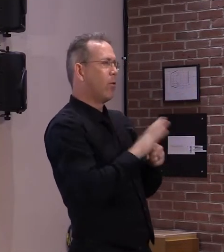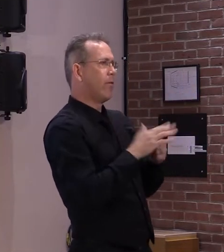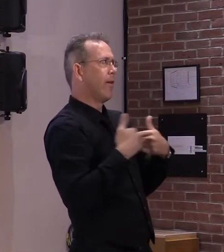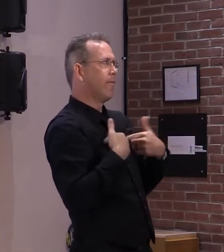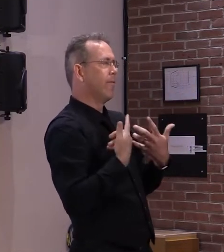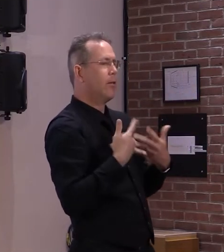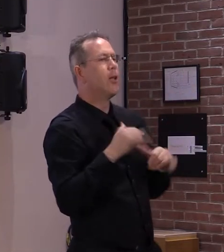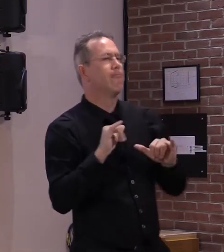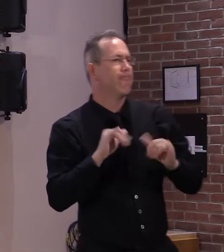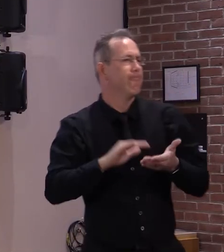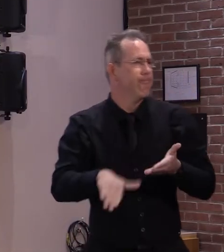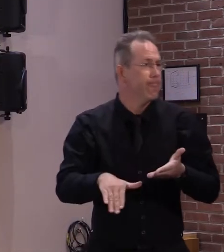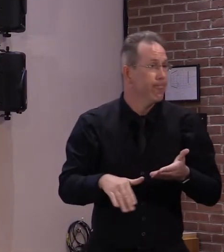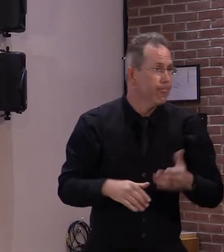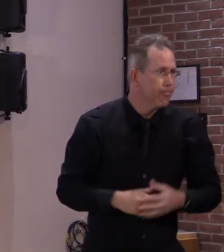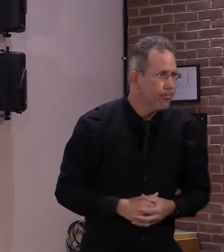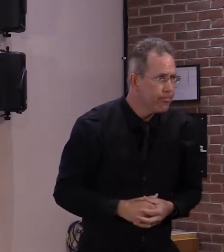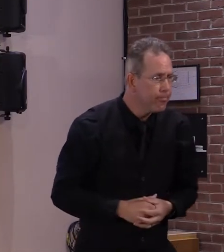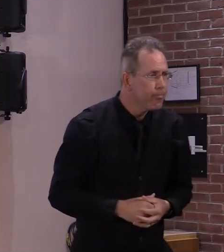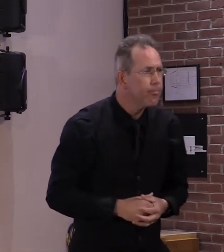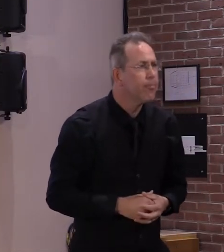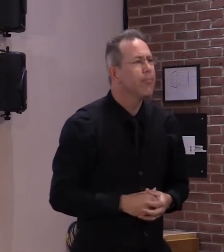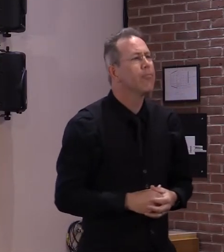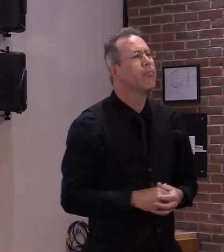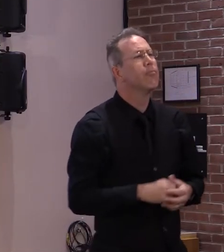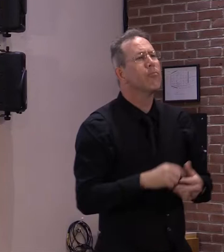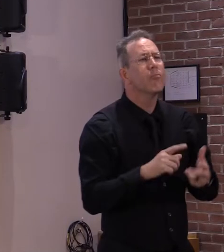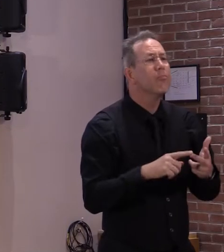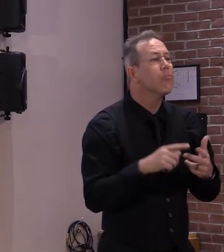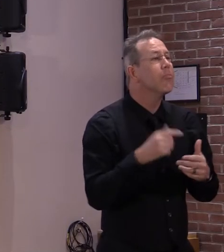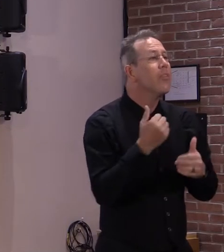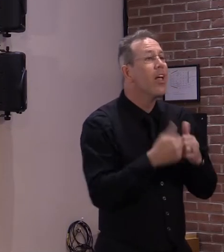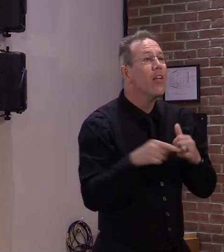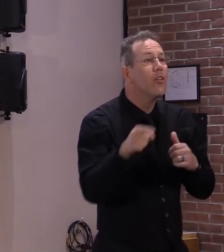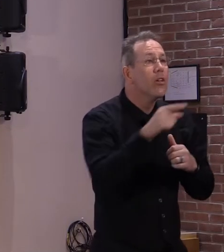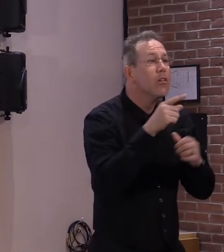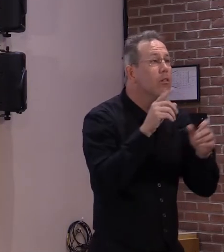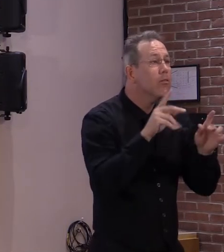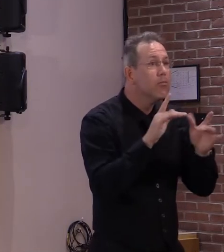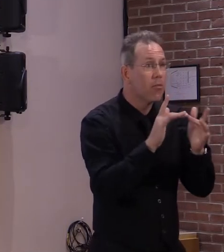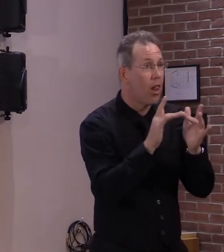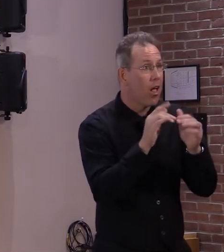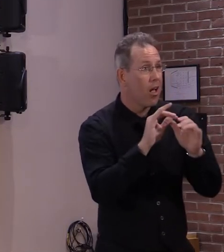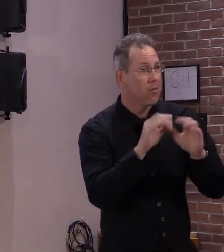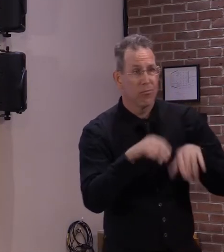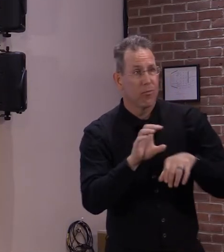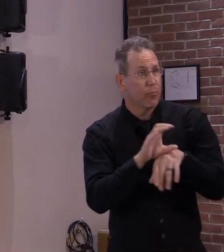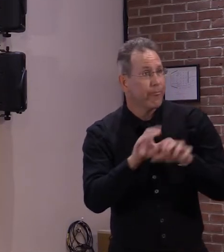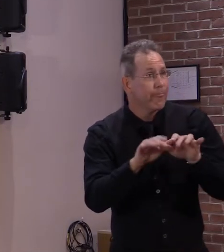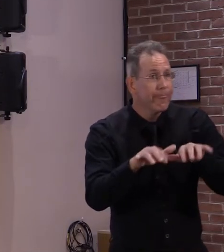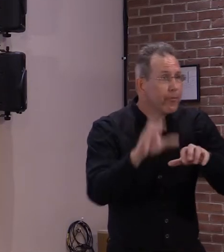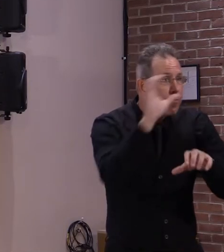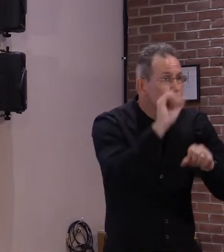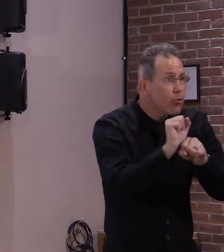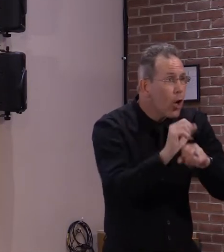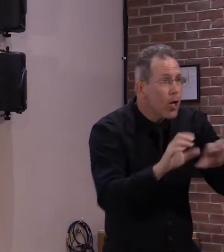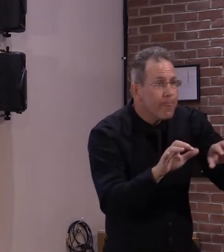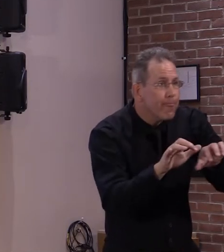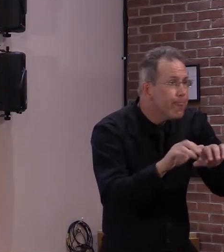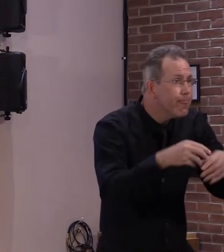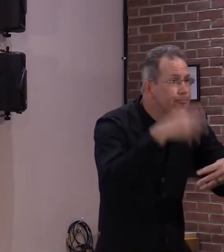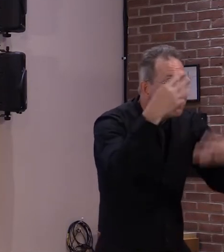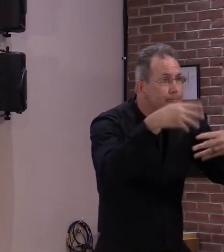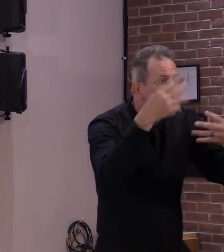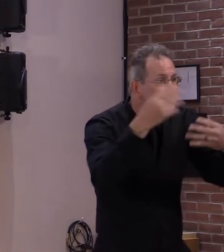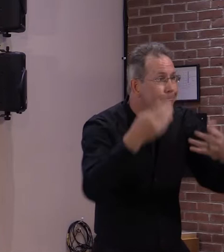Claimants are obligated to accept offers of suitable work, and refusing an offer of suitable work may result in the loss of